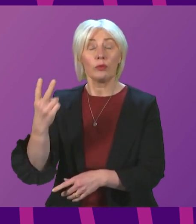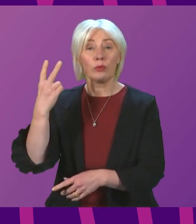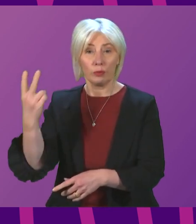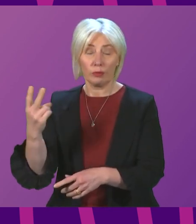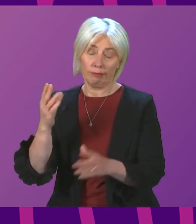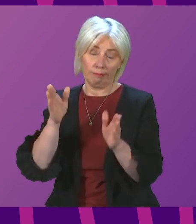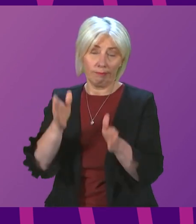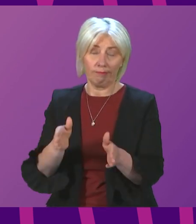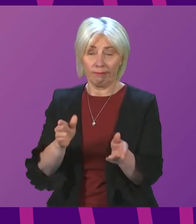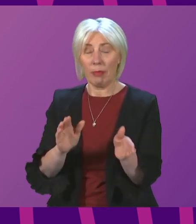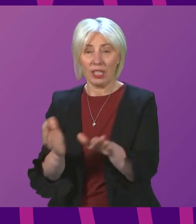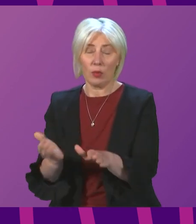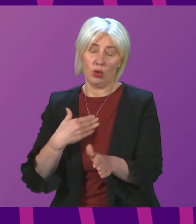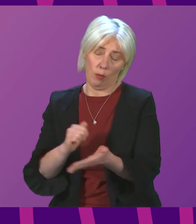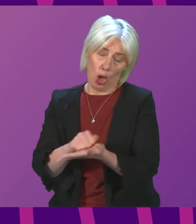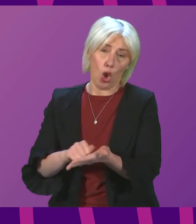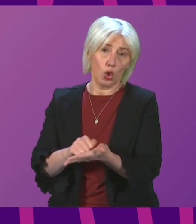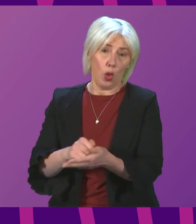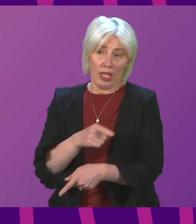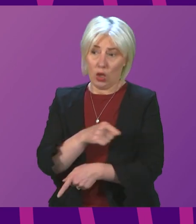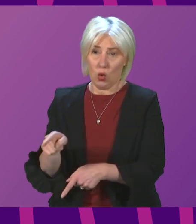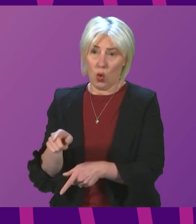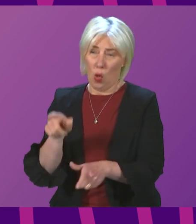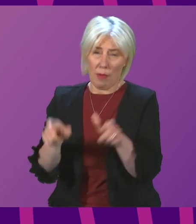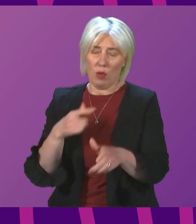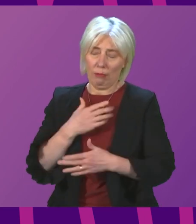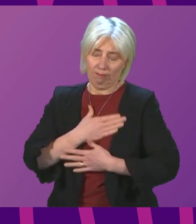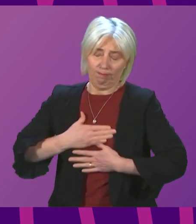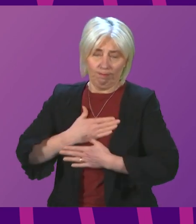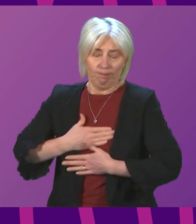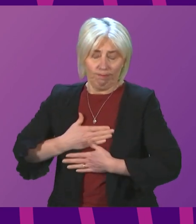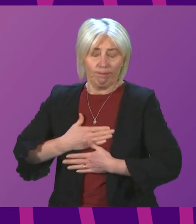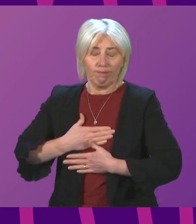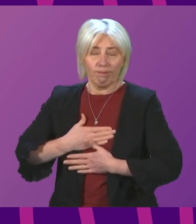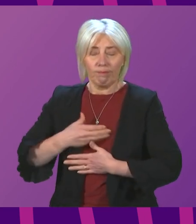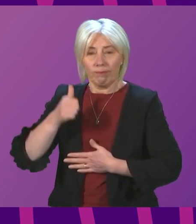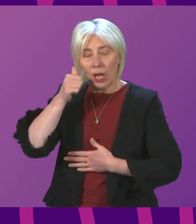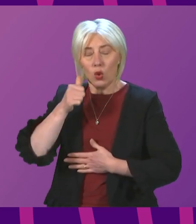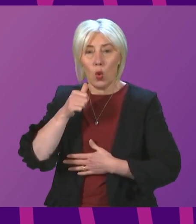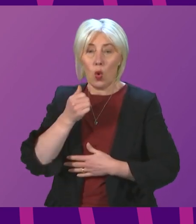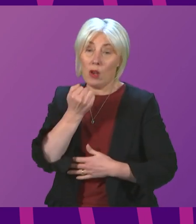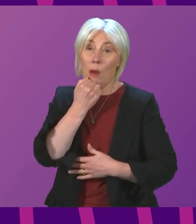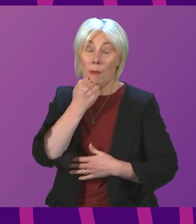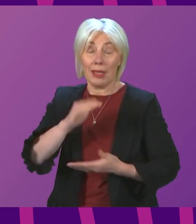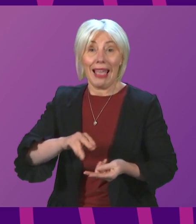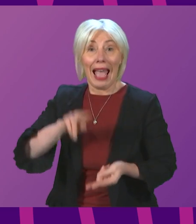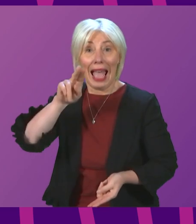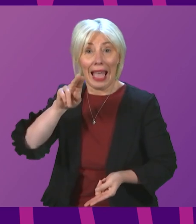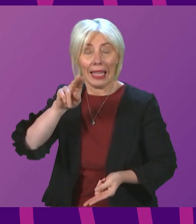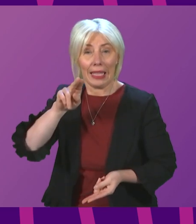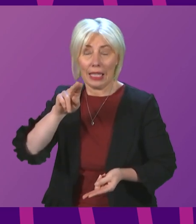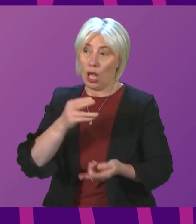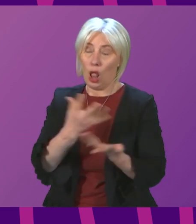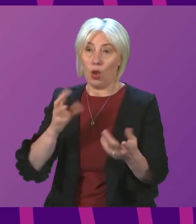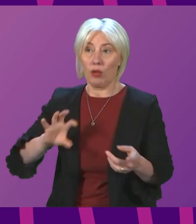Once again, my condolences go to everyone mourning a loved one. Although cases do remain high, as indeed in many